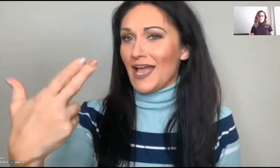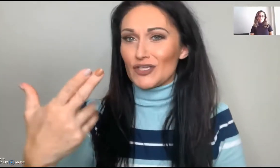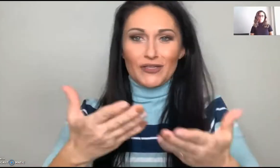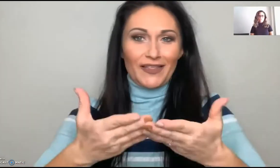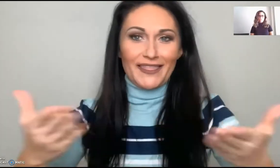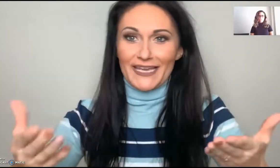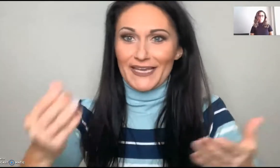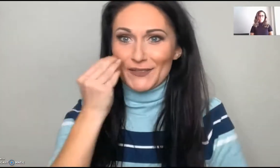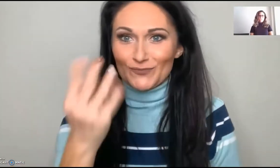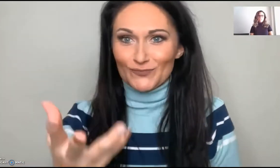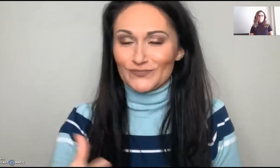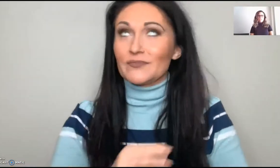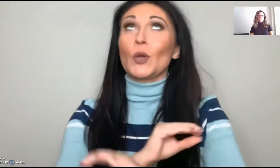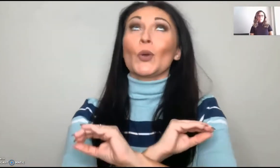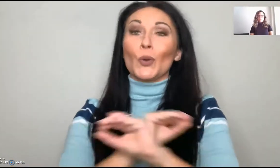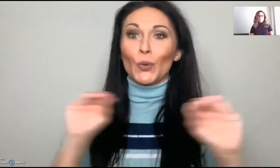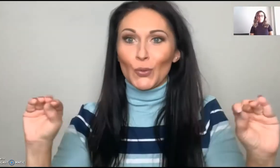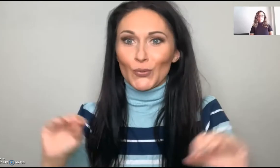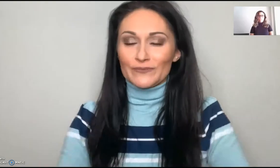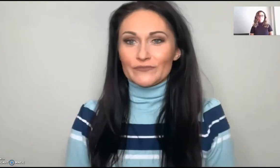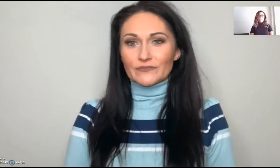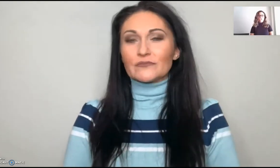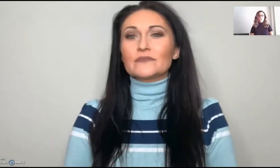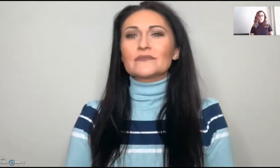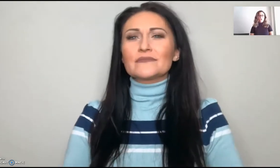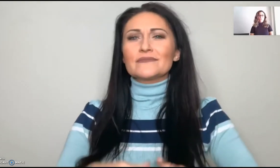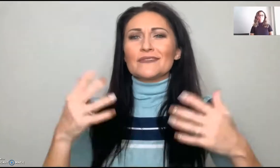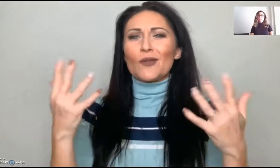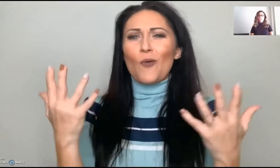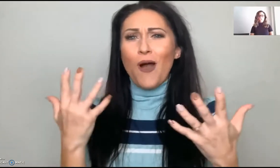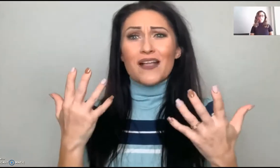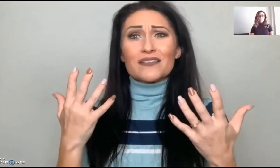being perfect, that would be great because there's no such thing.